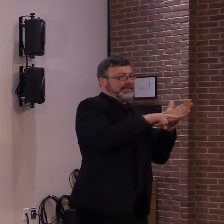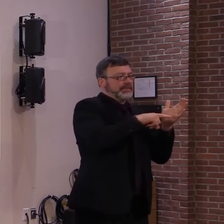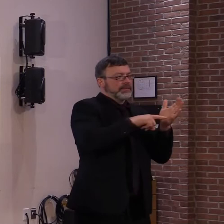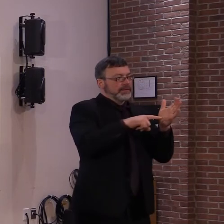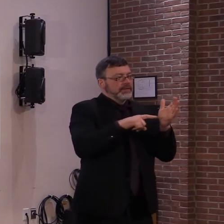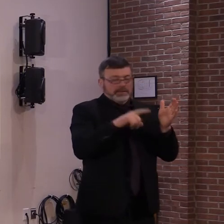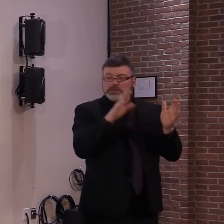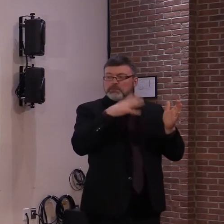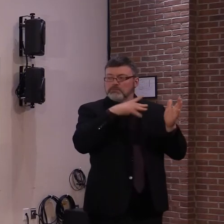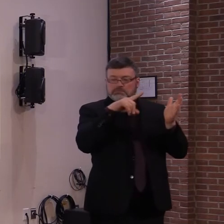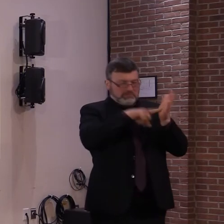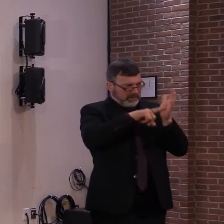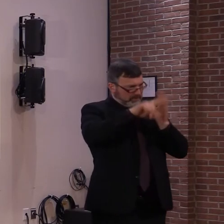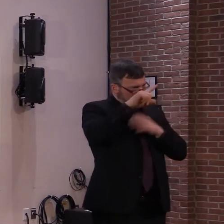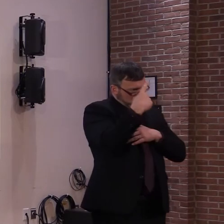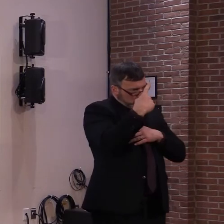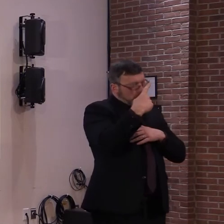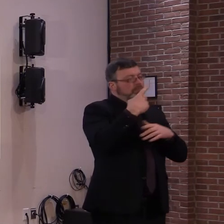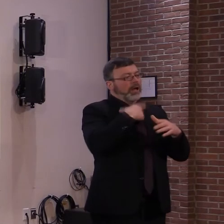what's, what's going on.